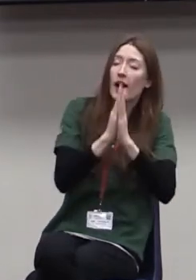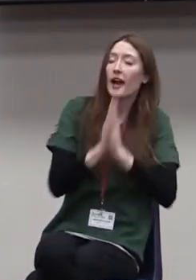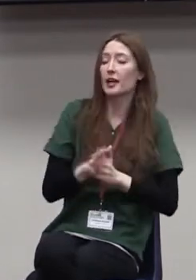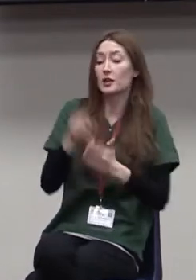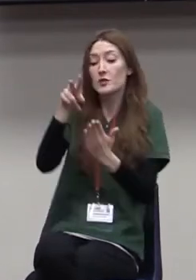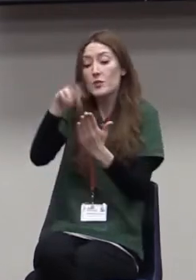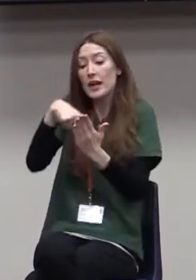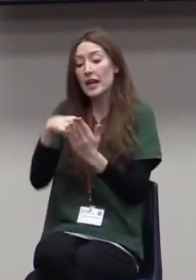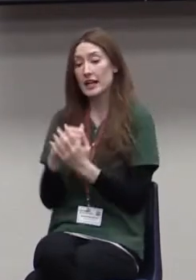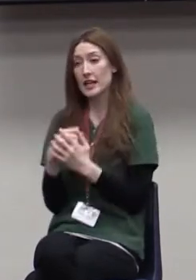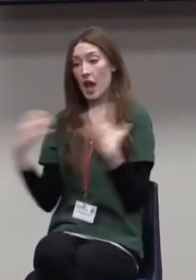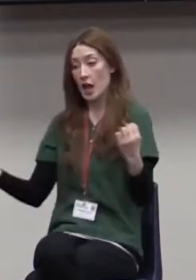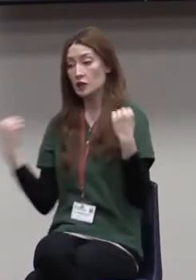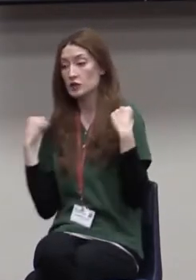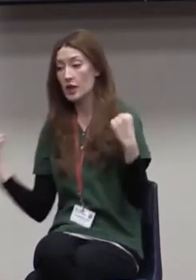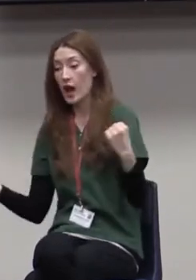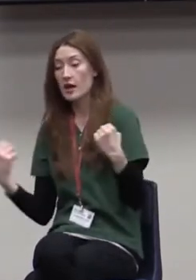exercise.